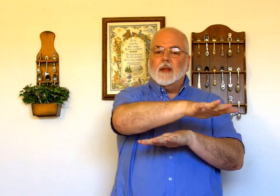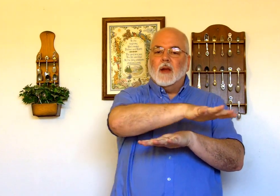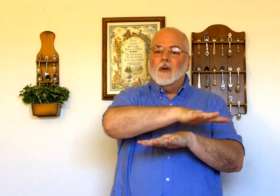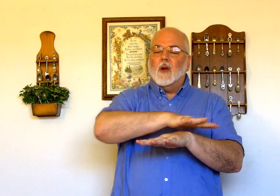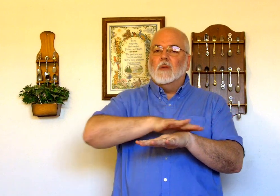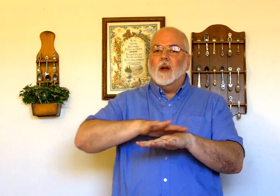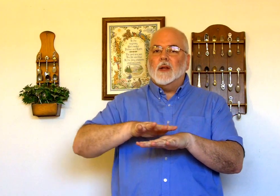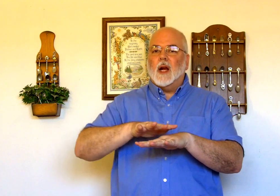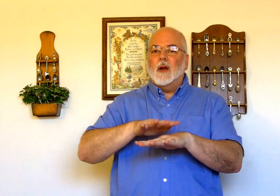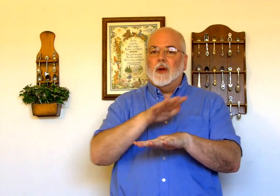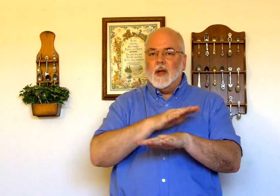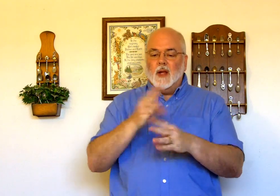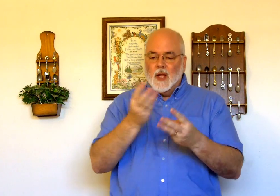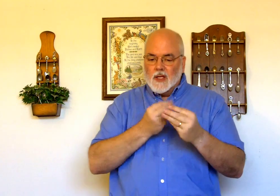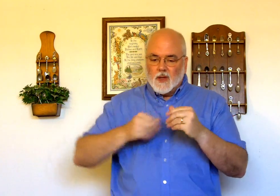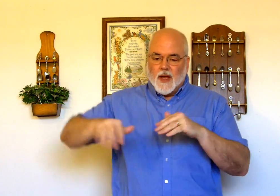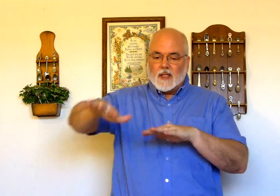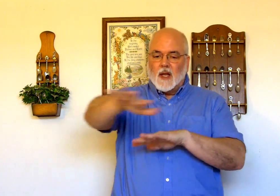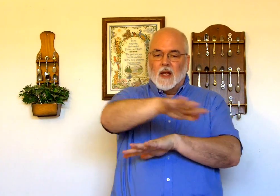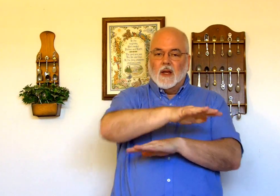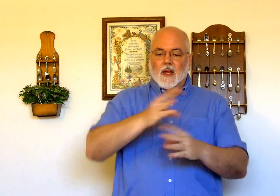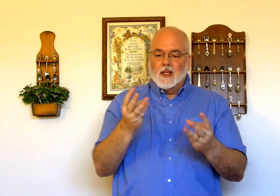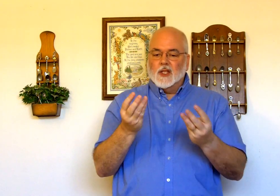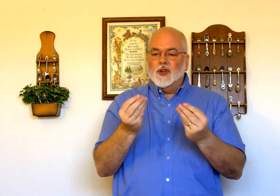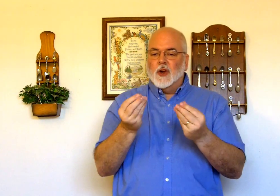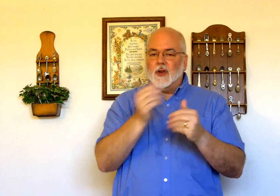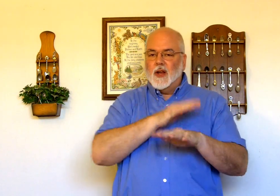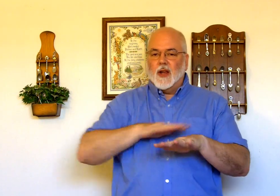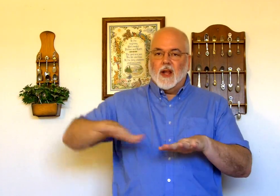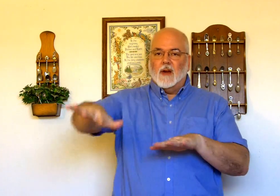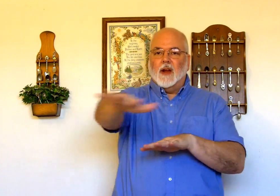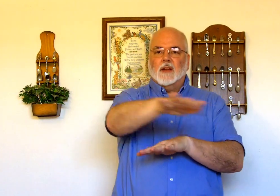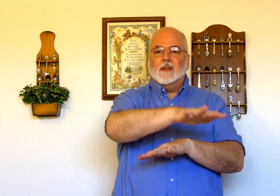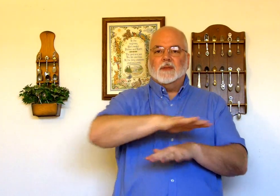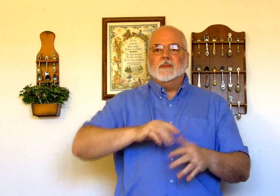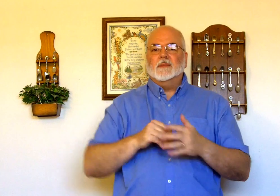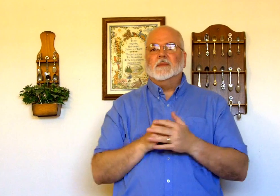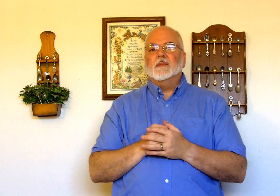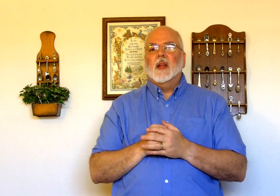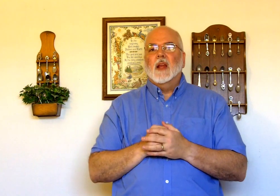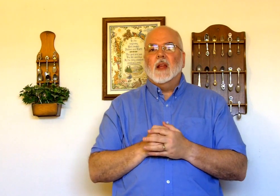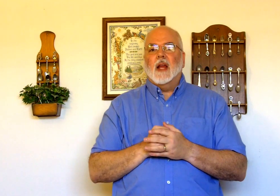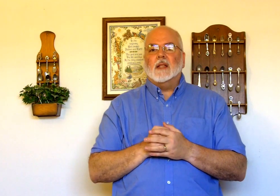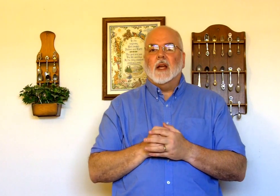that grit over an entire area so that's land this is dirt area that's land